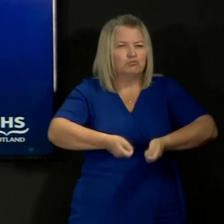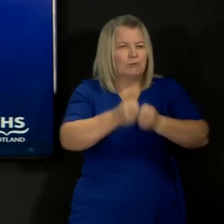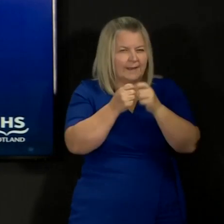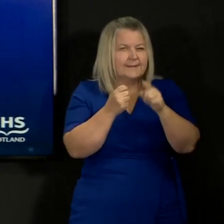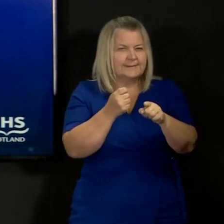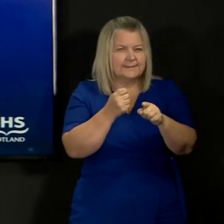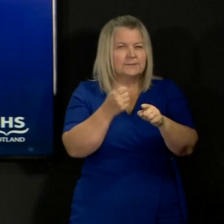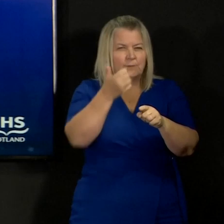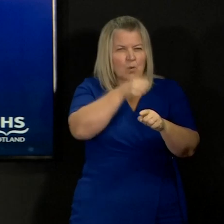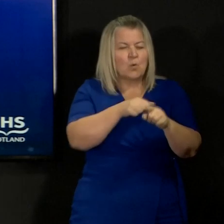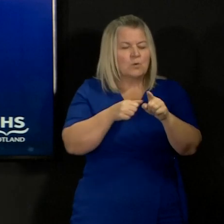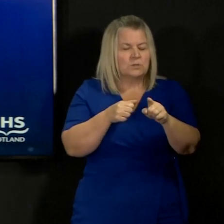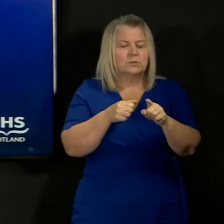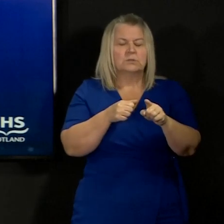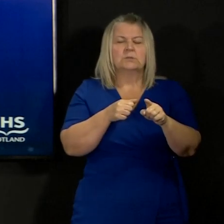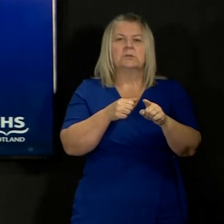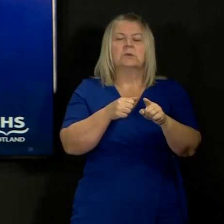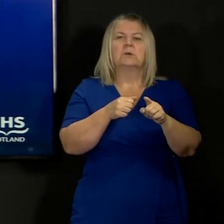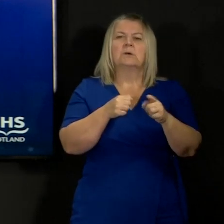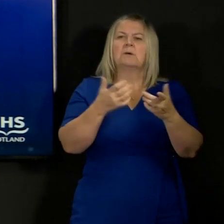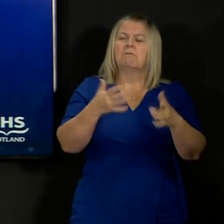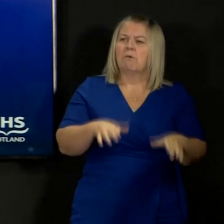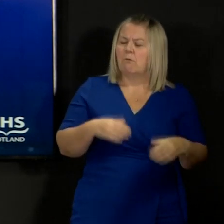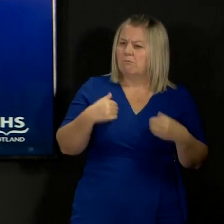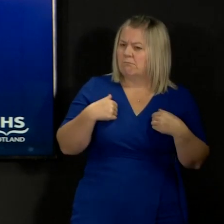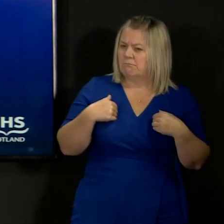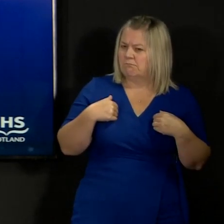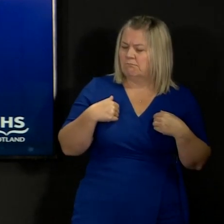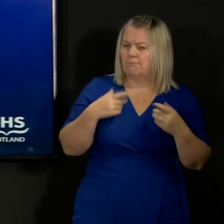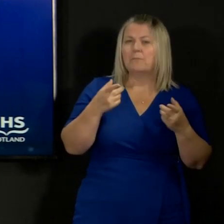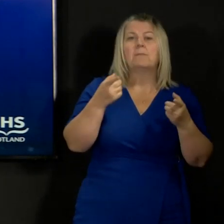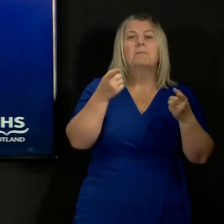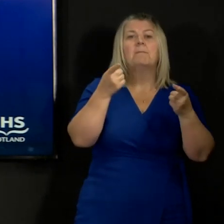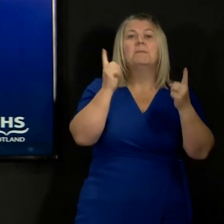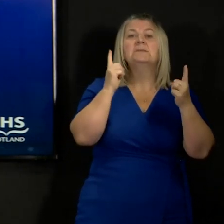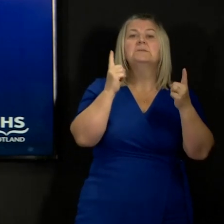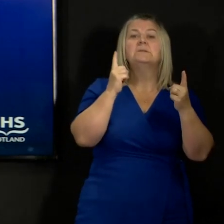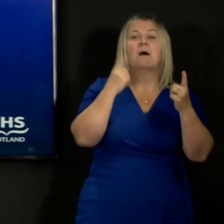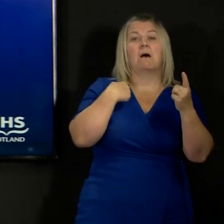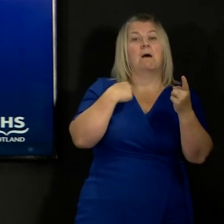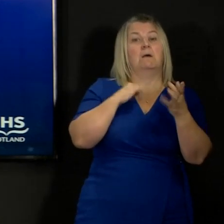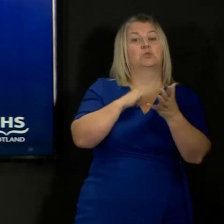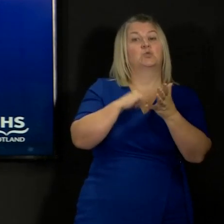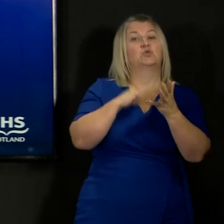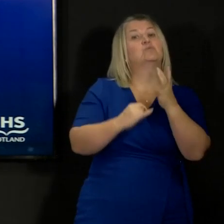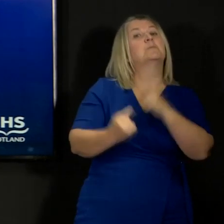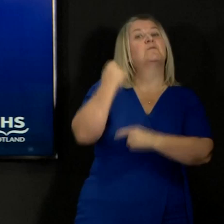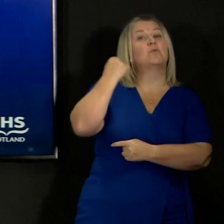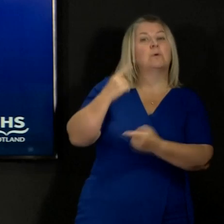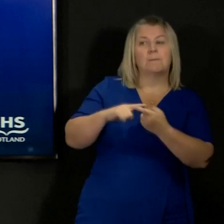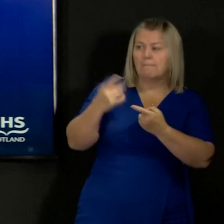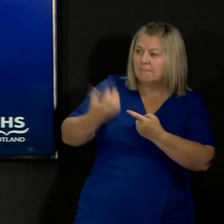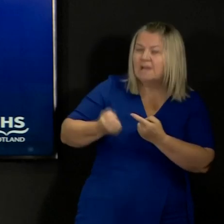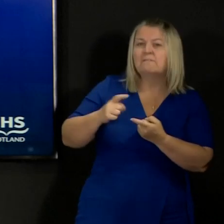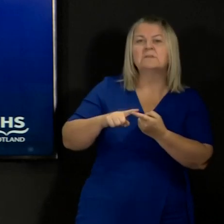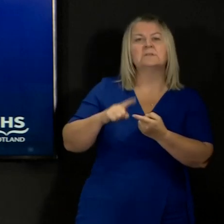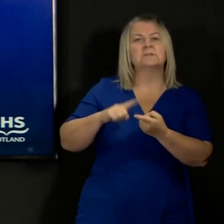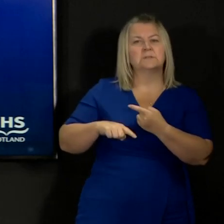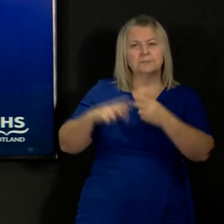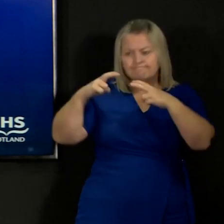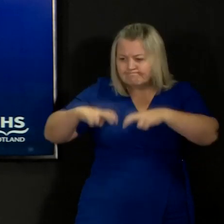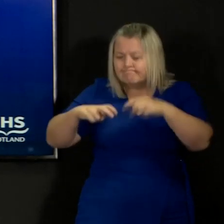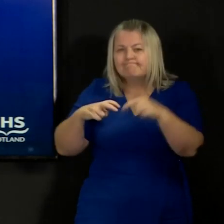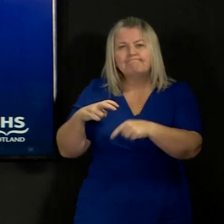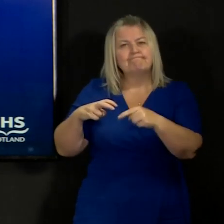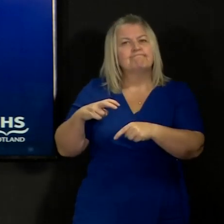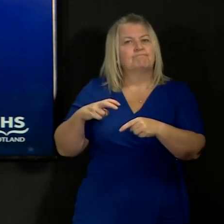I recall from when I was minister for social security significant work that I was able to do with